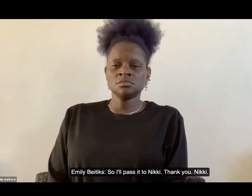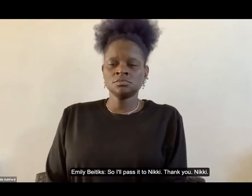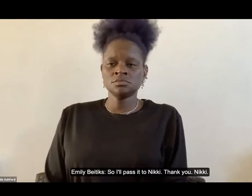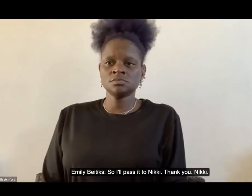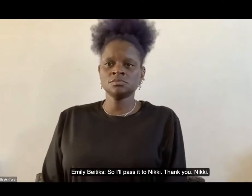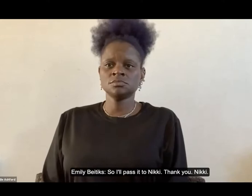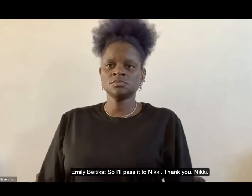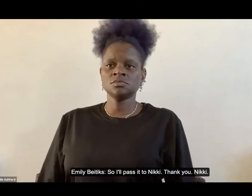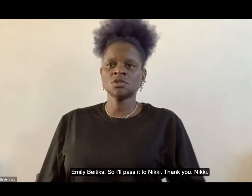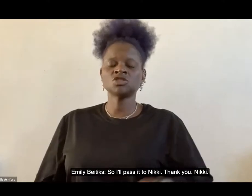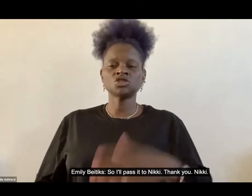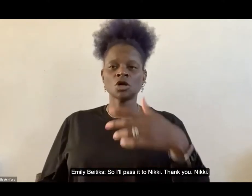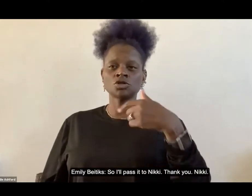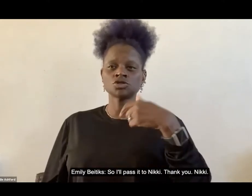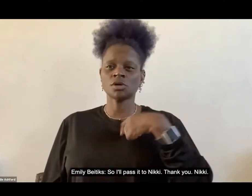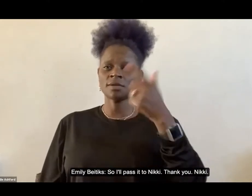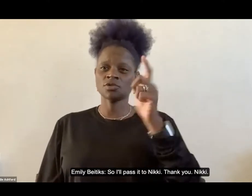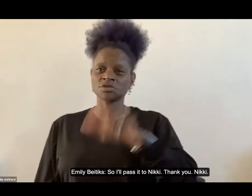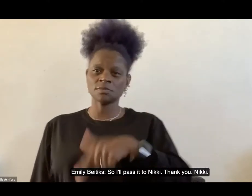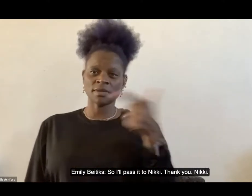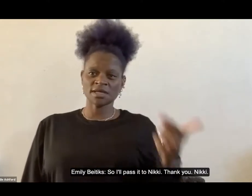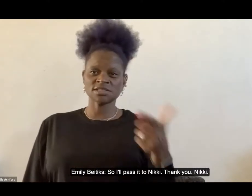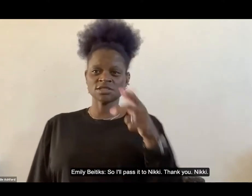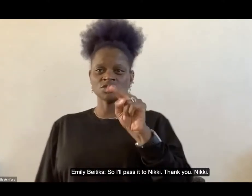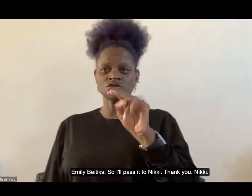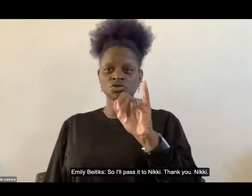So I'll pass it to Nikki. Thank you, Nikki.